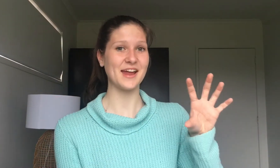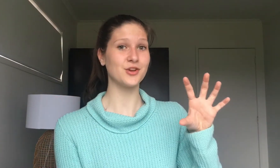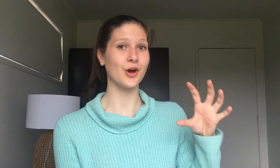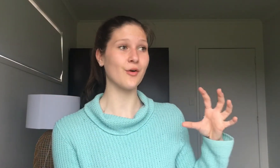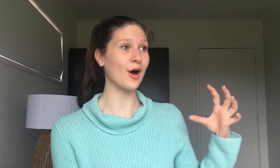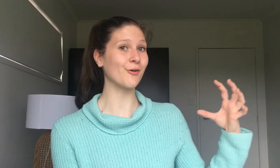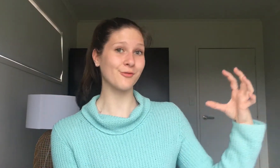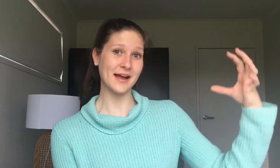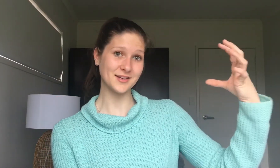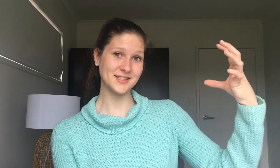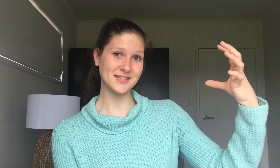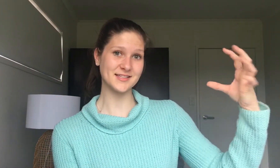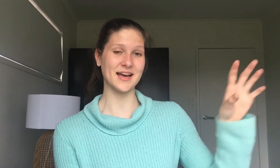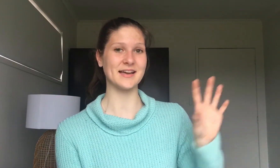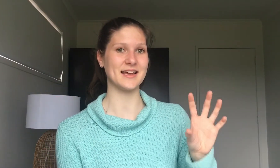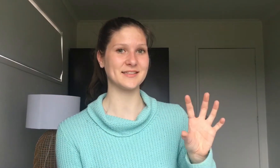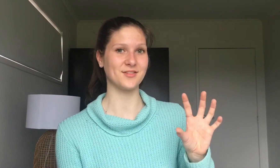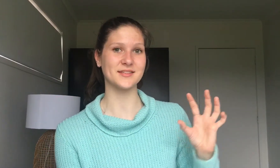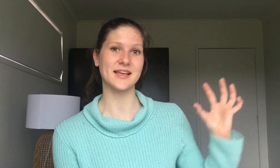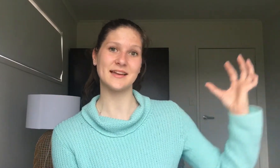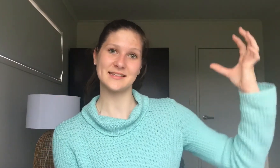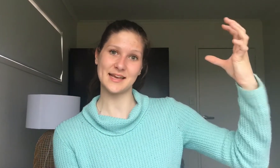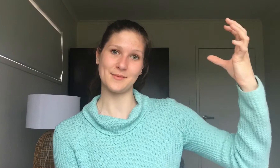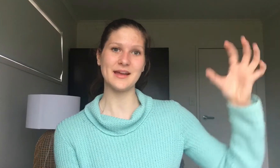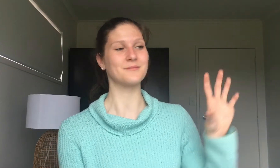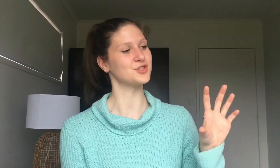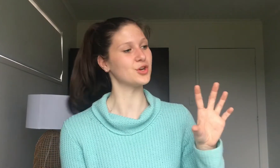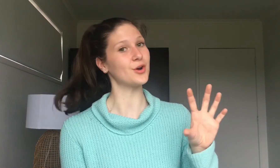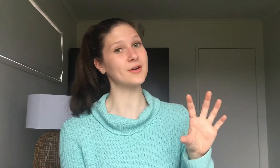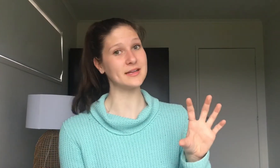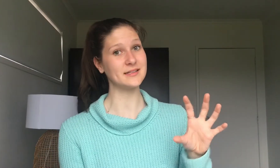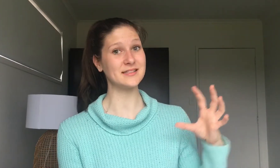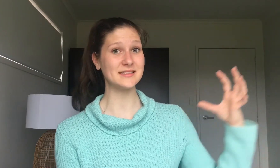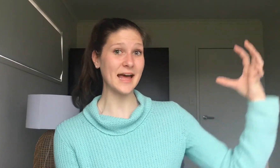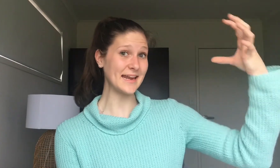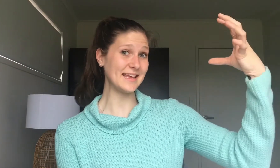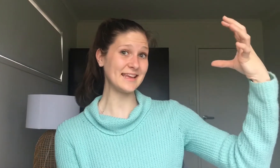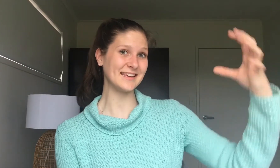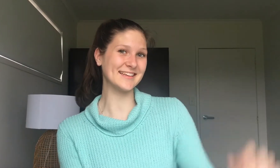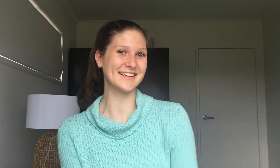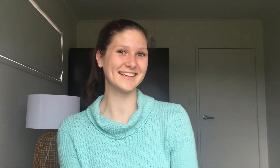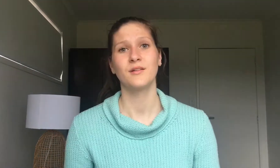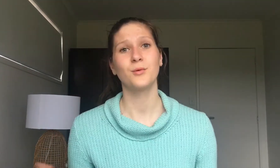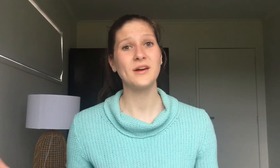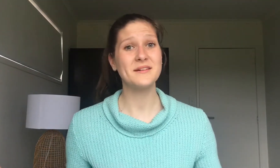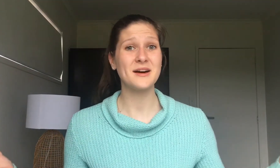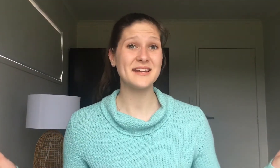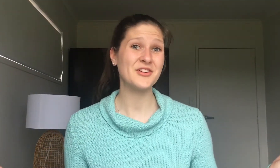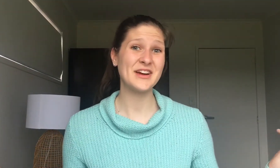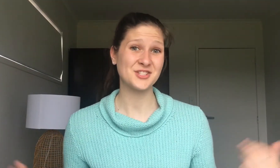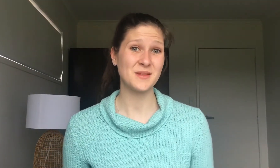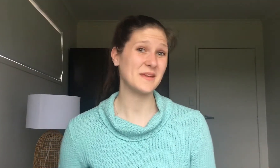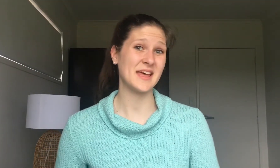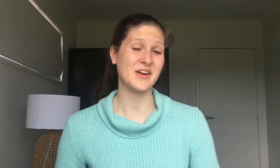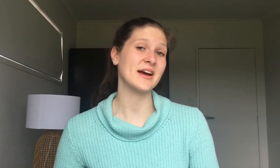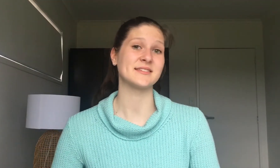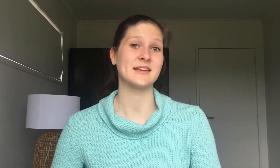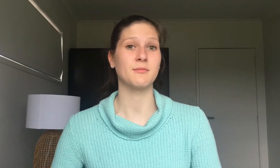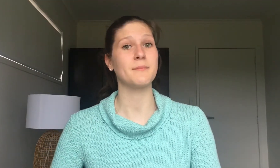you go around to the side as if the sun is coming up. So you go it's sunny. The weather might not actually be that nice and it might be